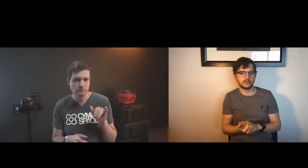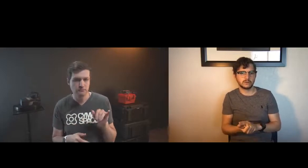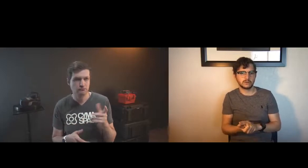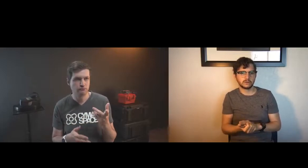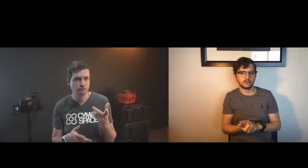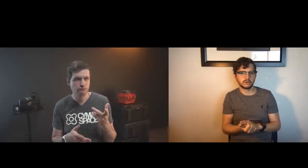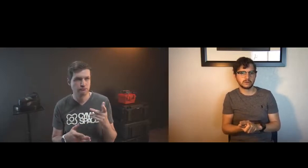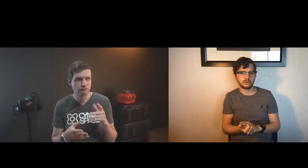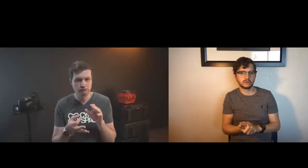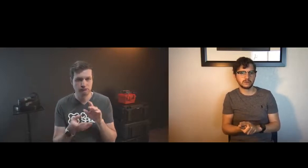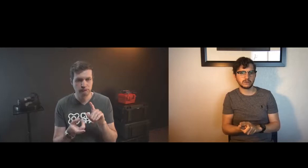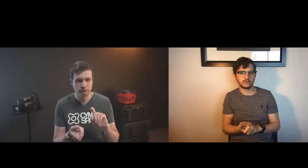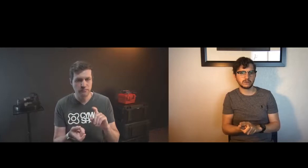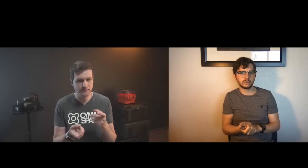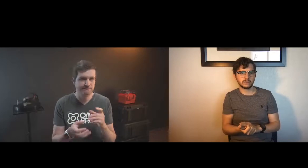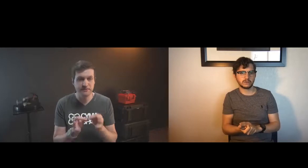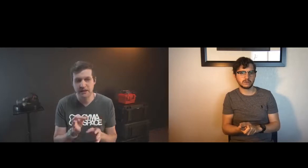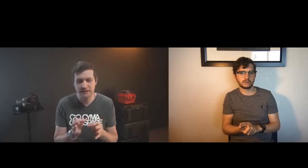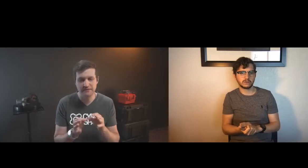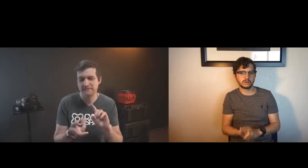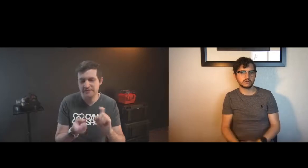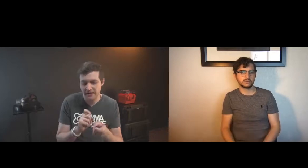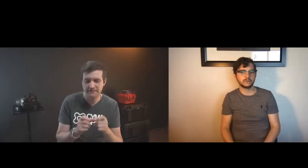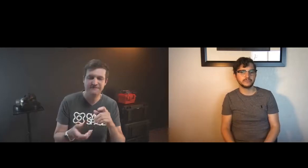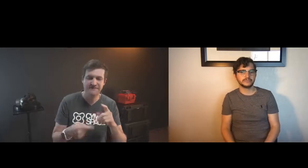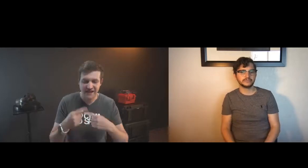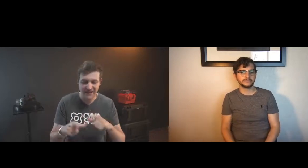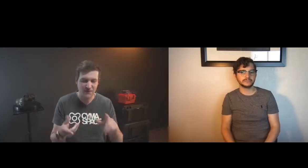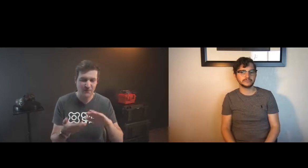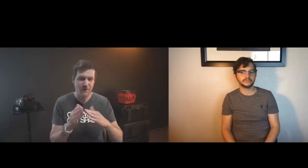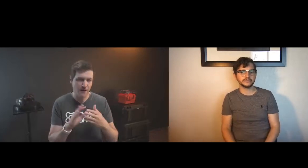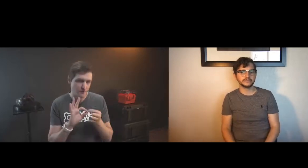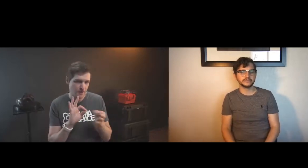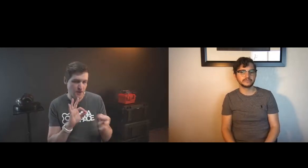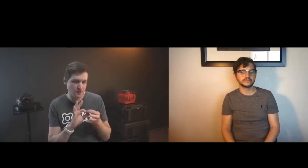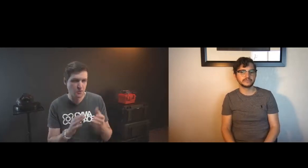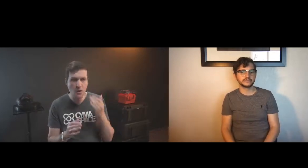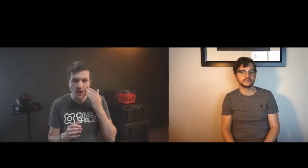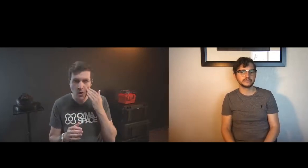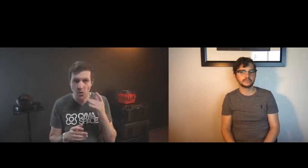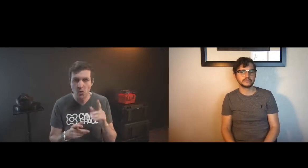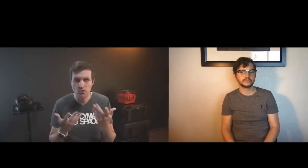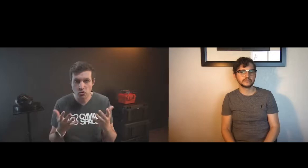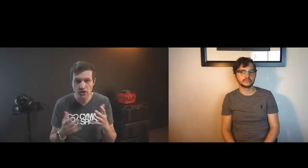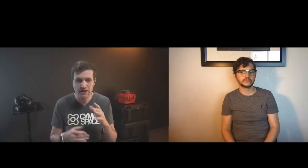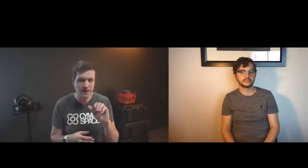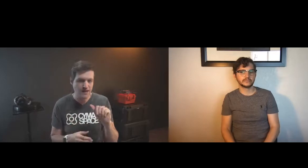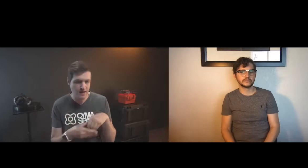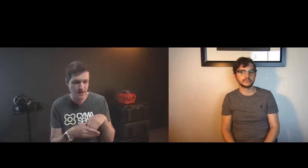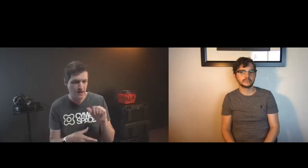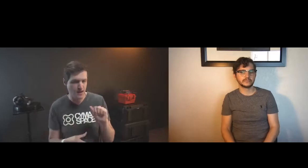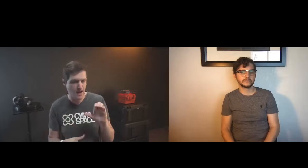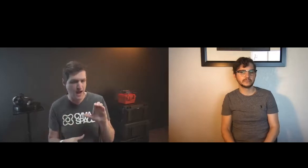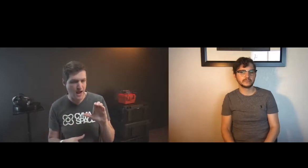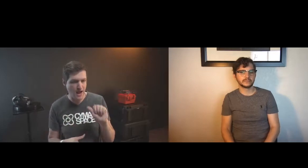technologies the toting technologies that are behind the translation process to be able to